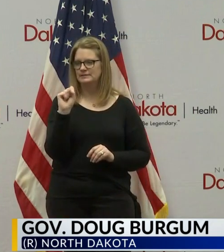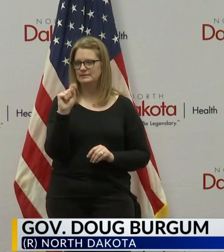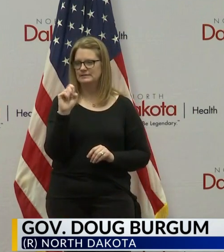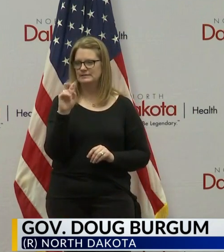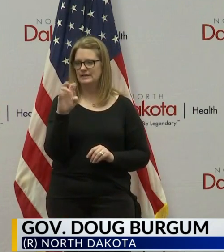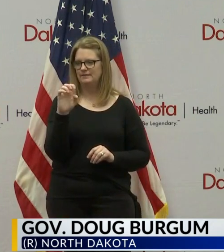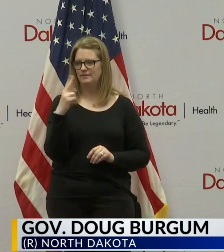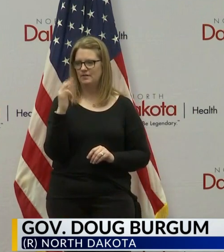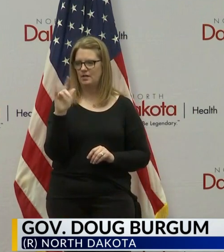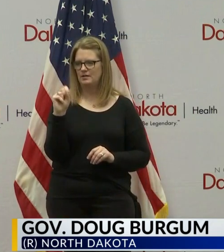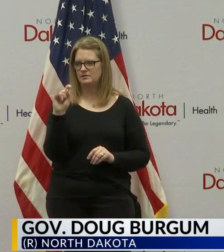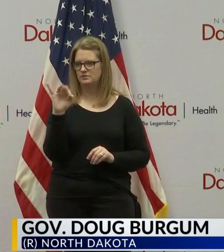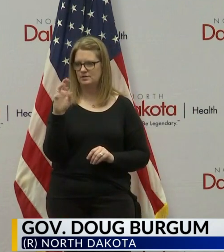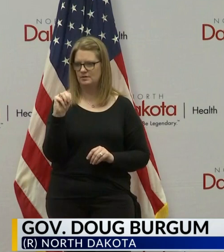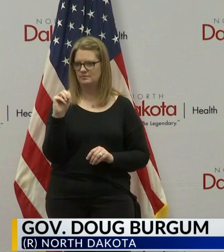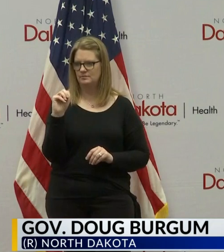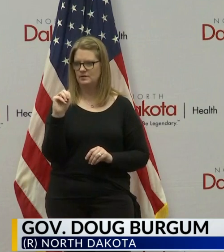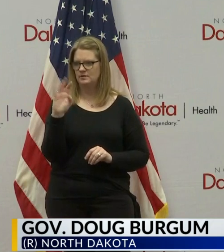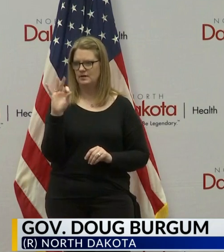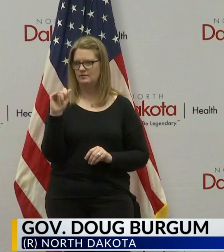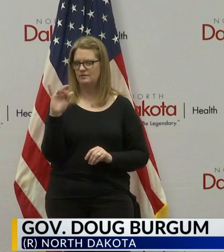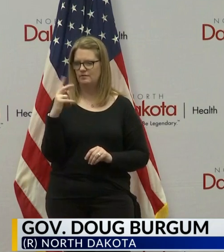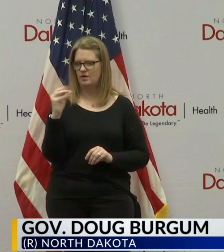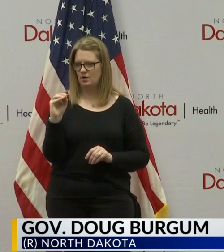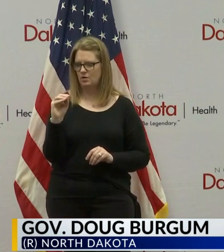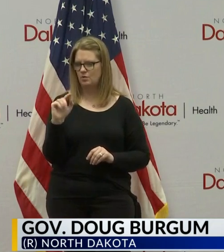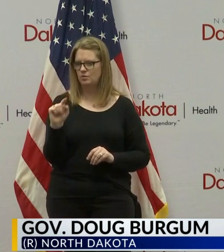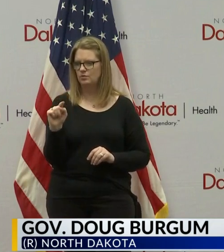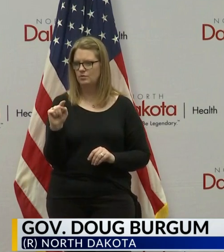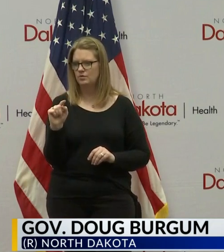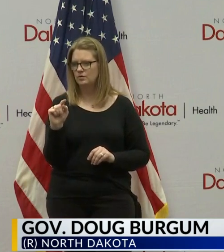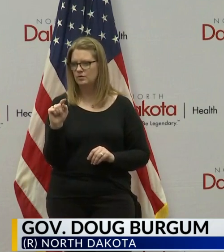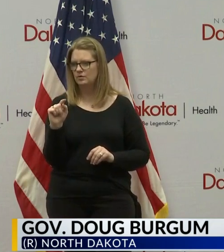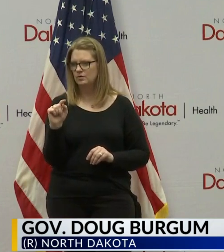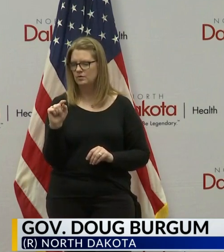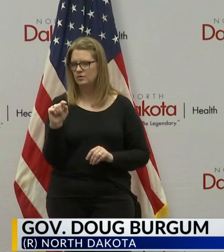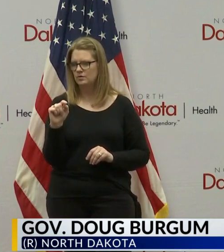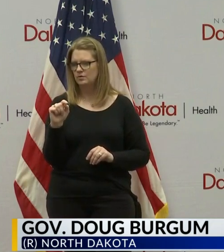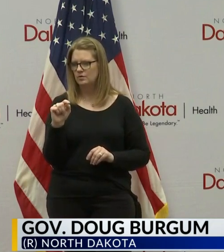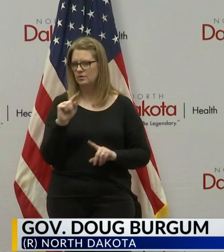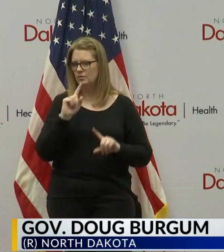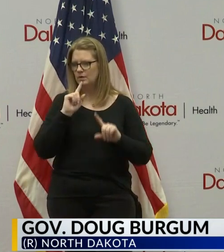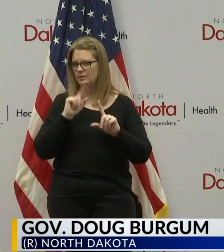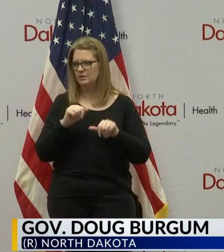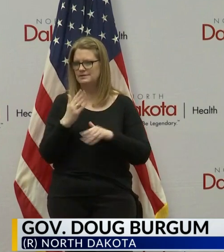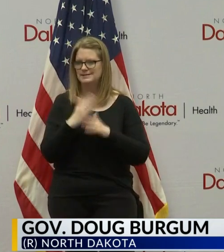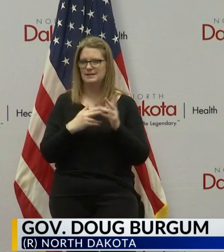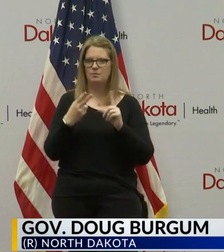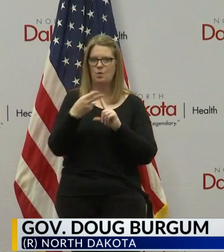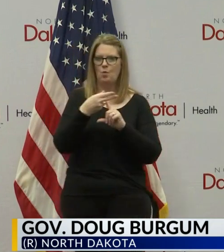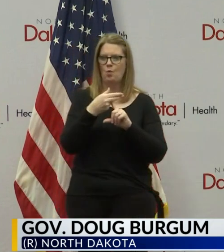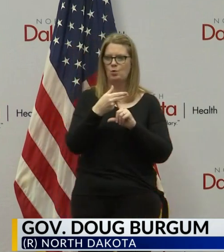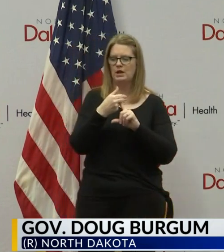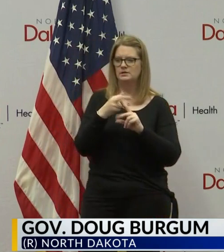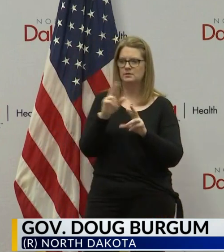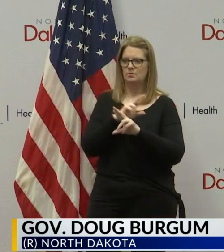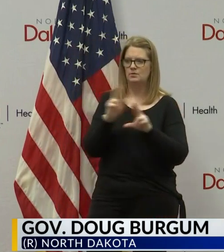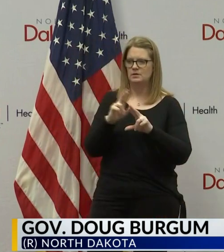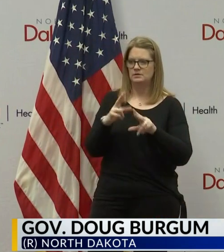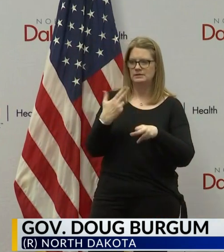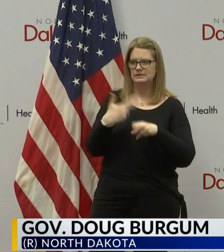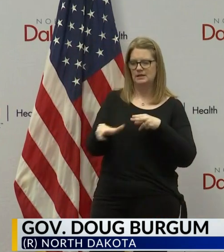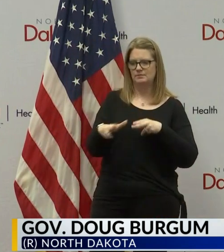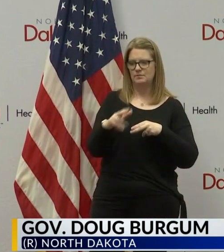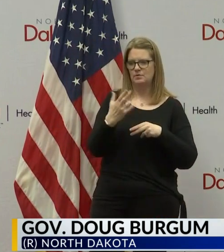Steve Hallstrom, WZFG Radio in Fargo. We've had reports that some hotels are being prepped to act as the